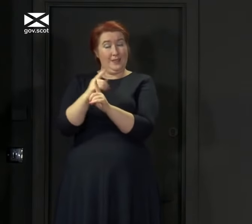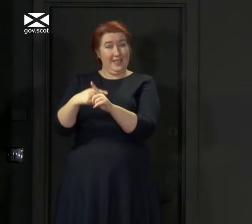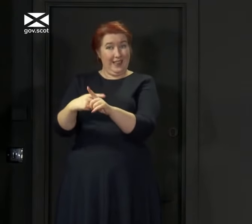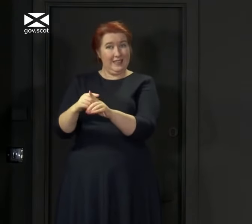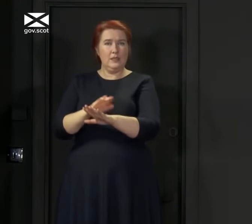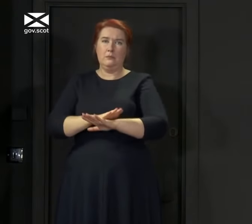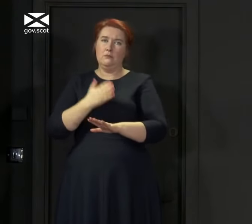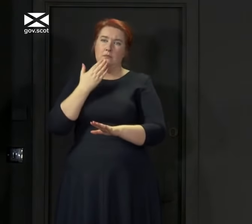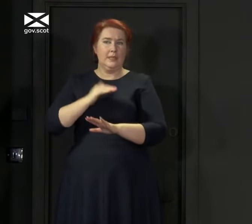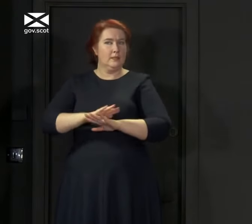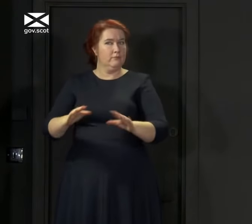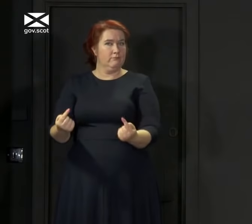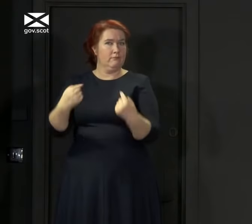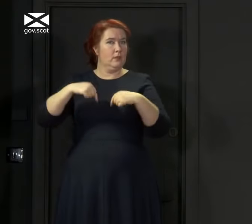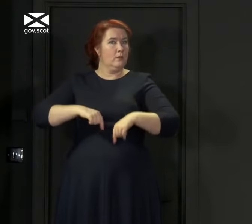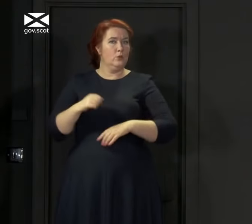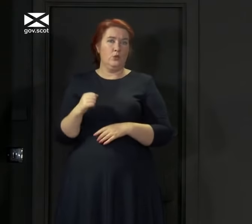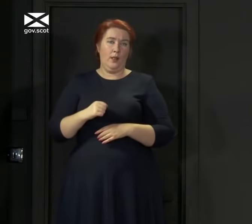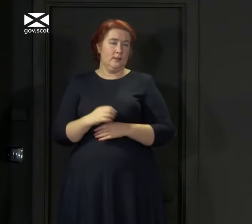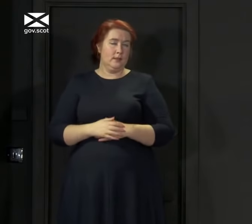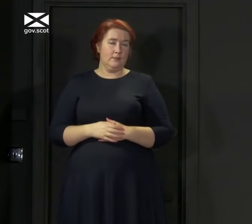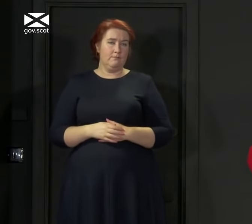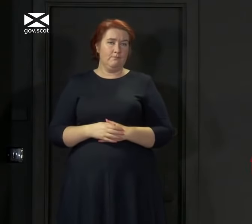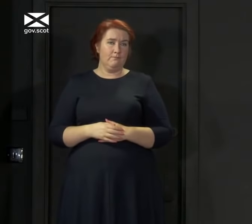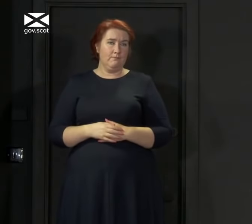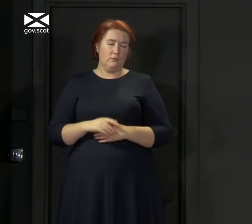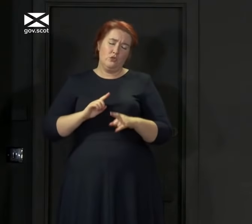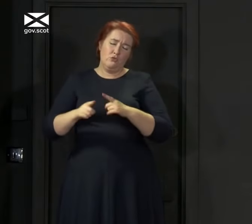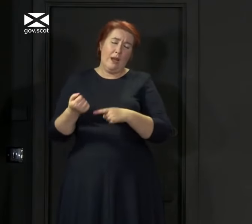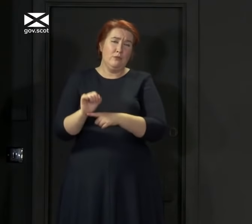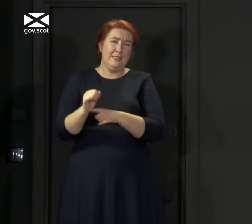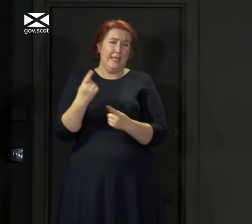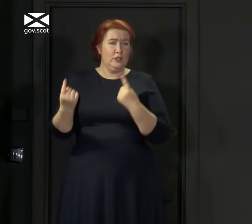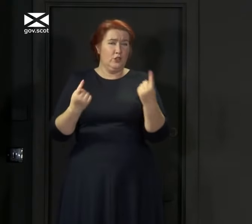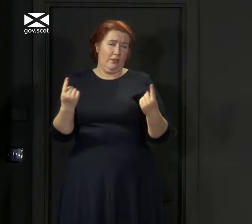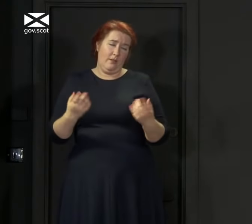protect each other. Rebecca Cook from Global.